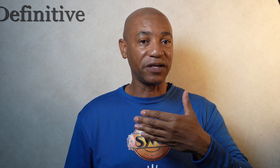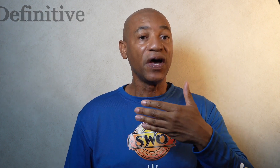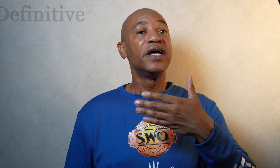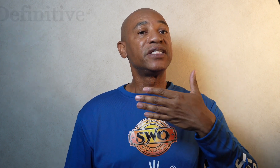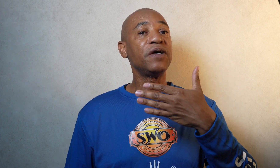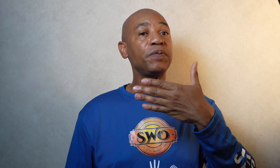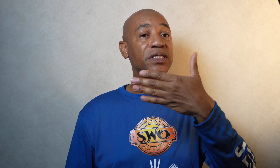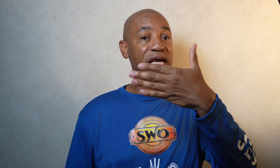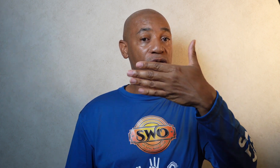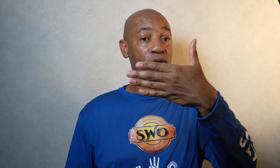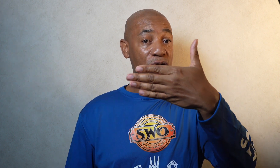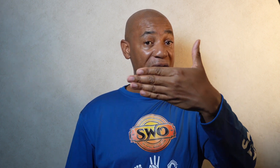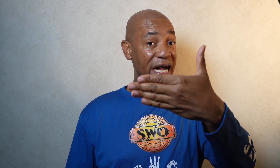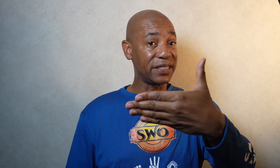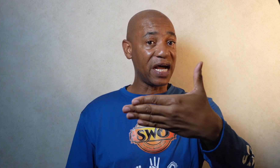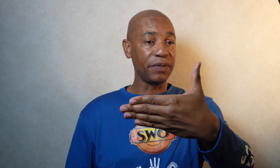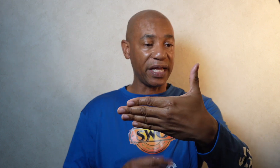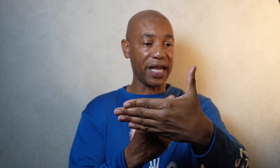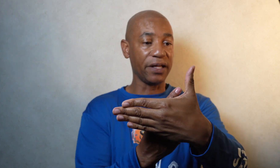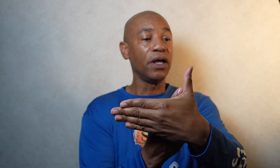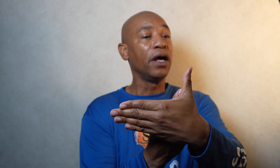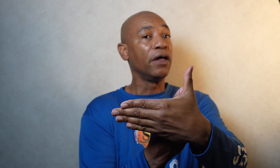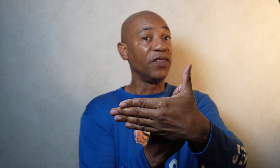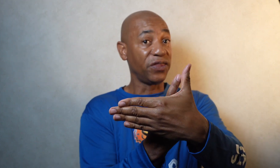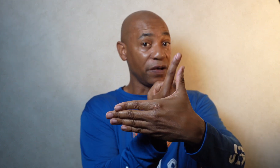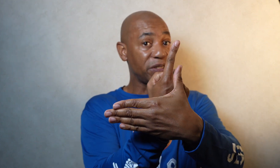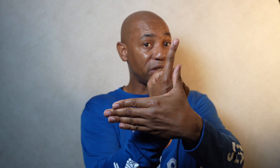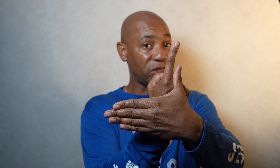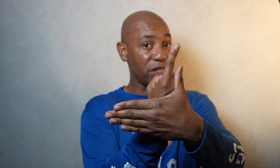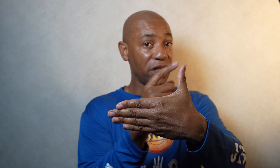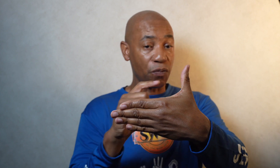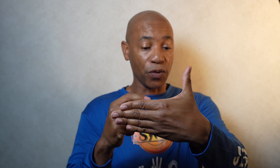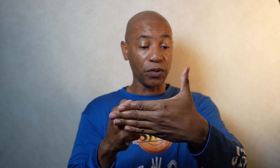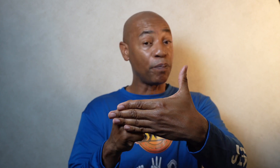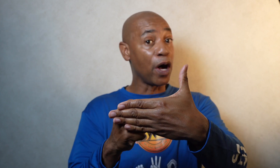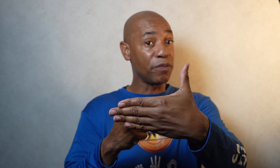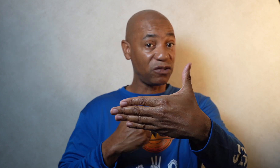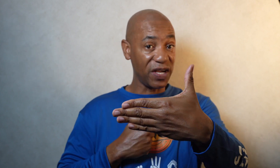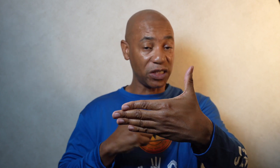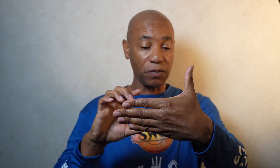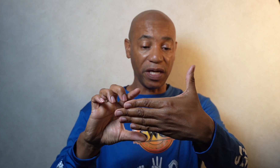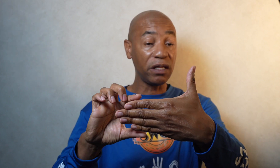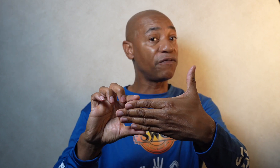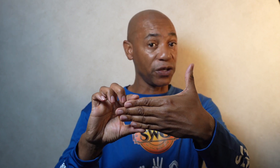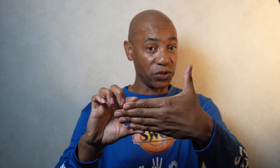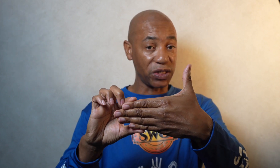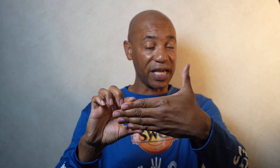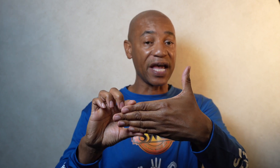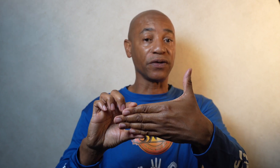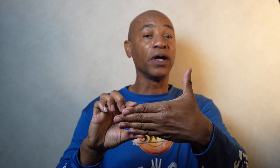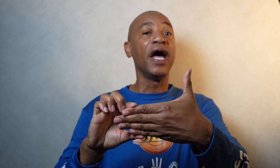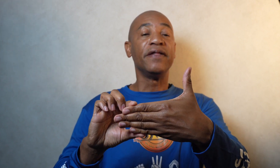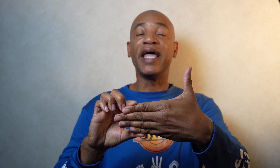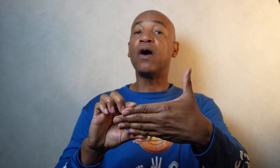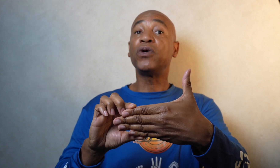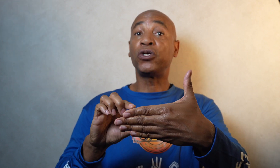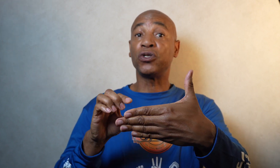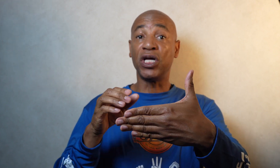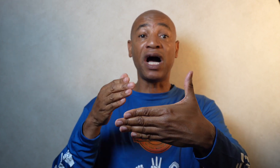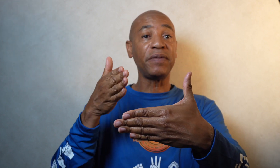simply take your non-dominant hand. The thumb is extended upward. Palm is facing me and the fingers are facing. Now with your dominant